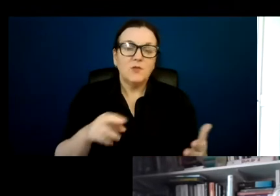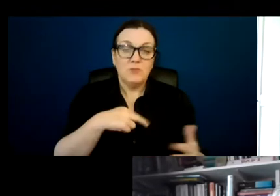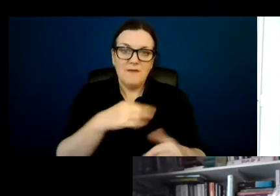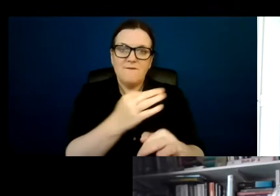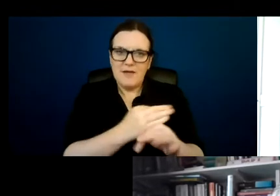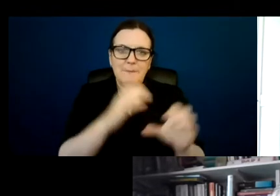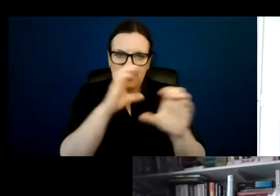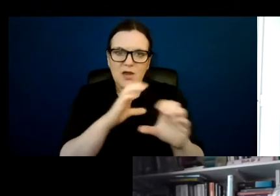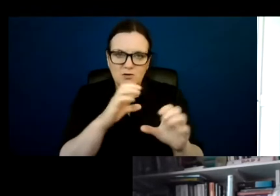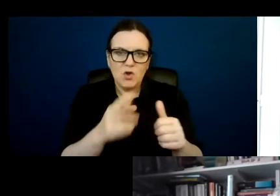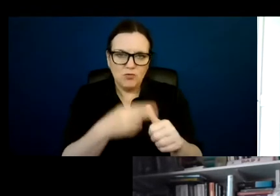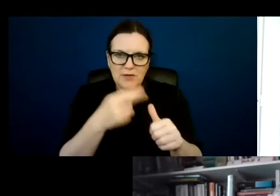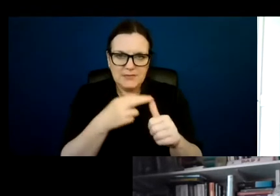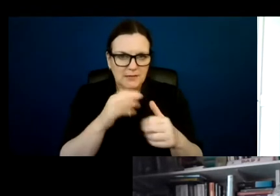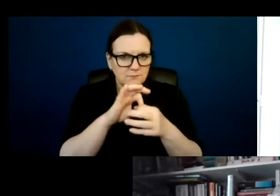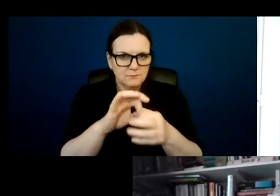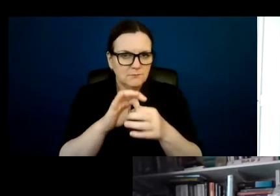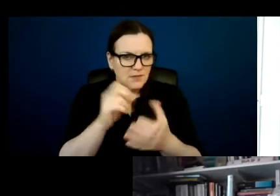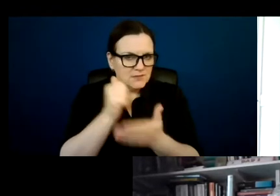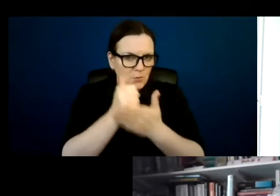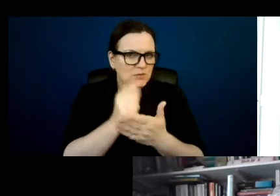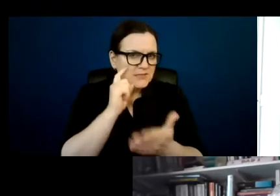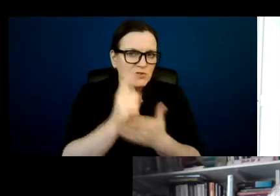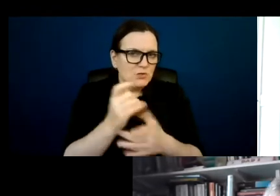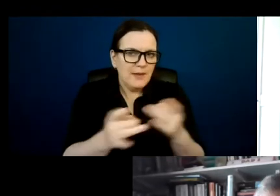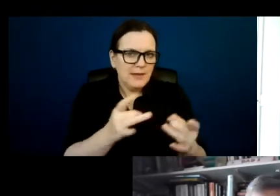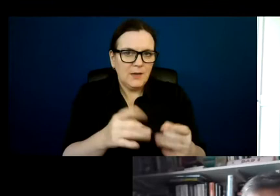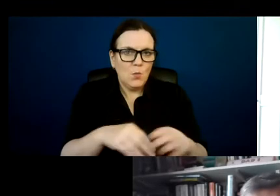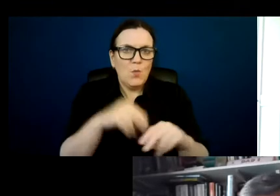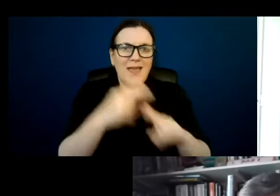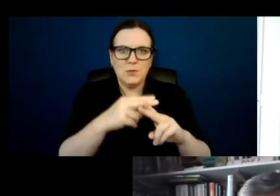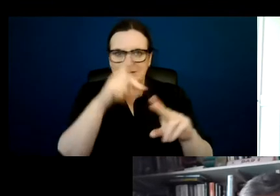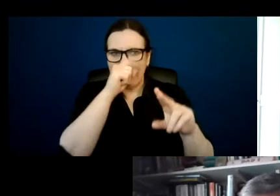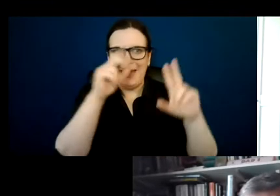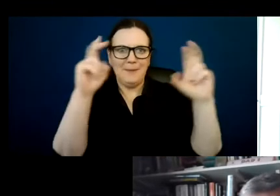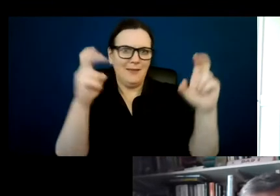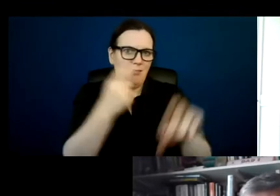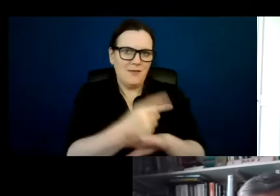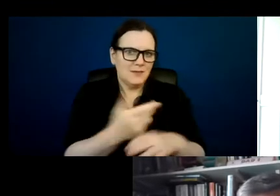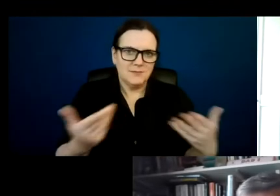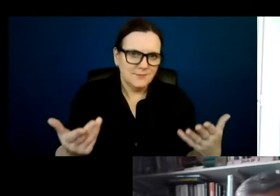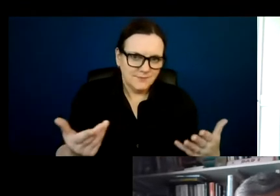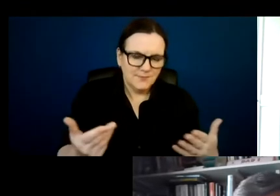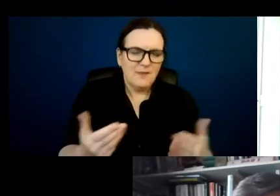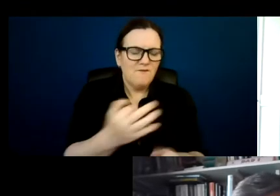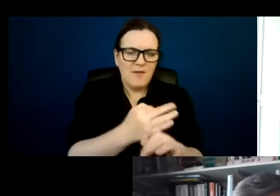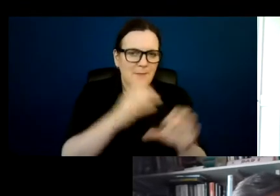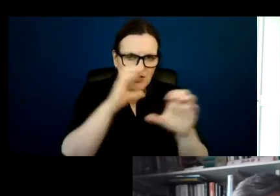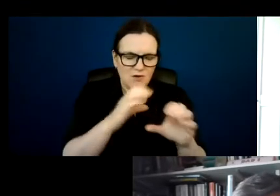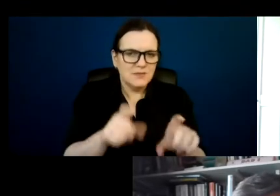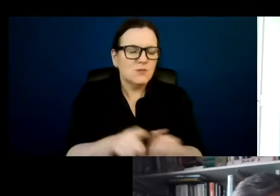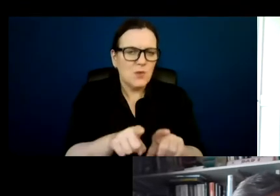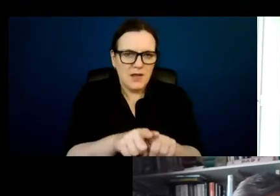are engaged in supported decision making without calling it that. I also think that family carers don't